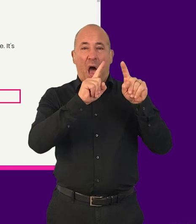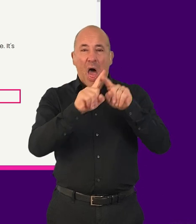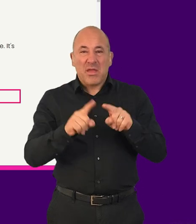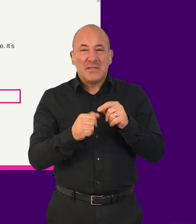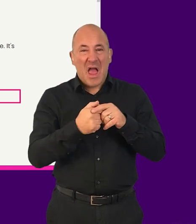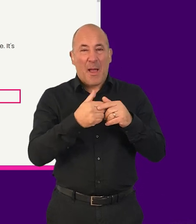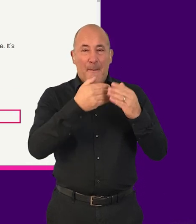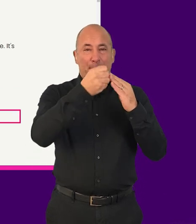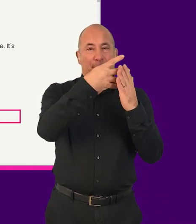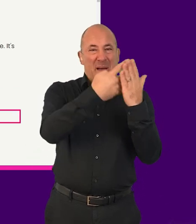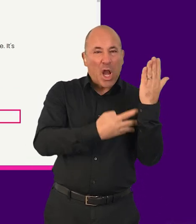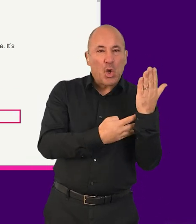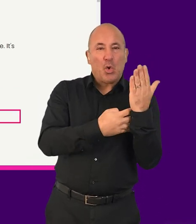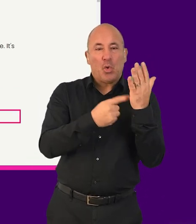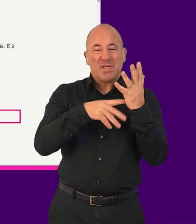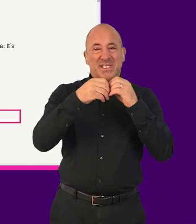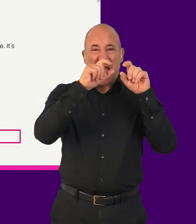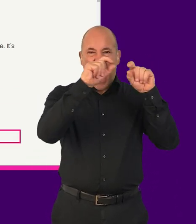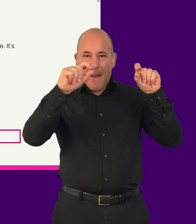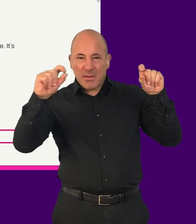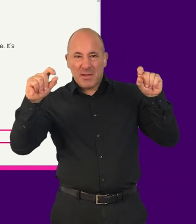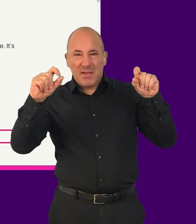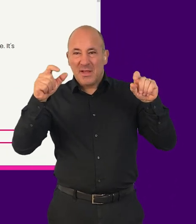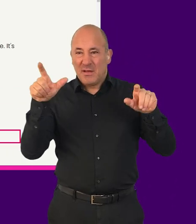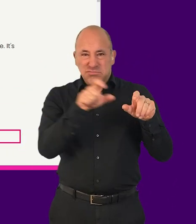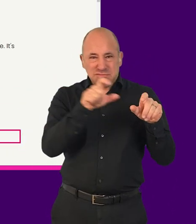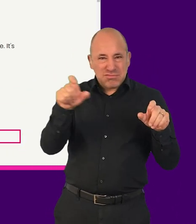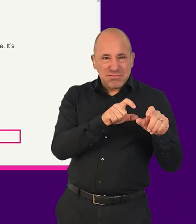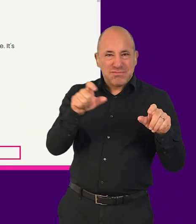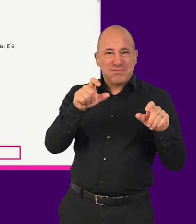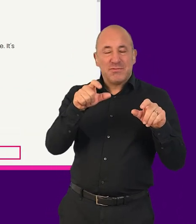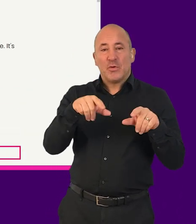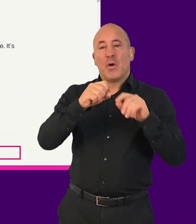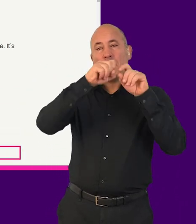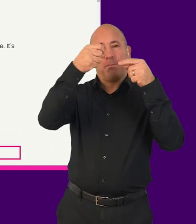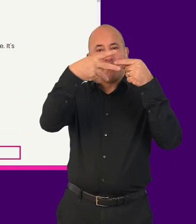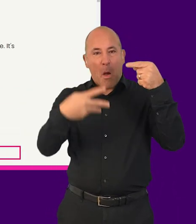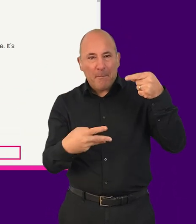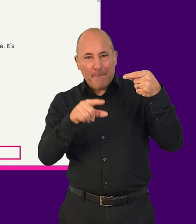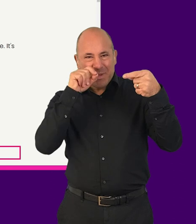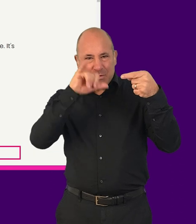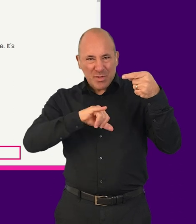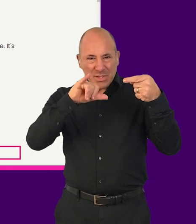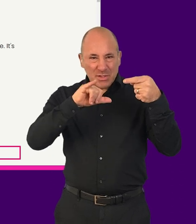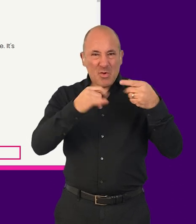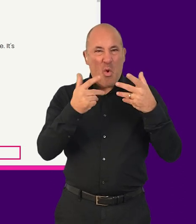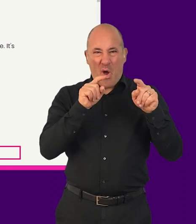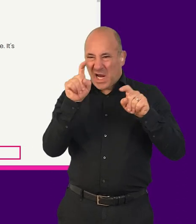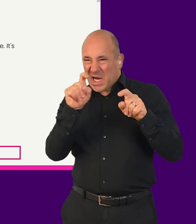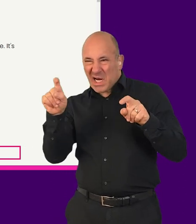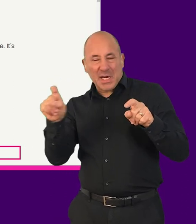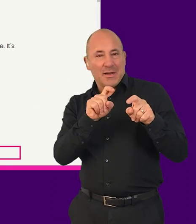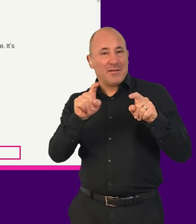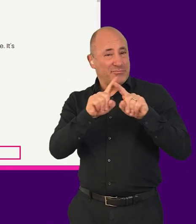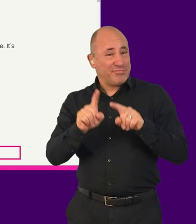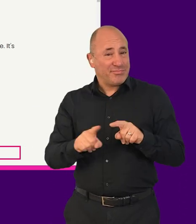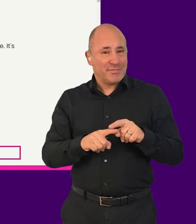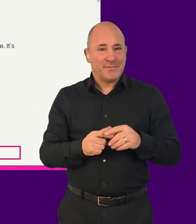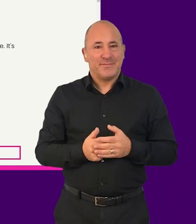as menus, tab panels, sliders, select dropdowns and groups of radio buttons. Beyond the